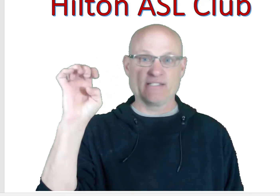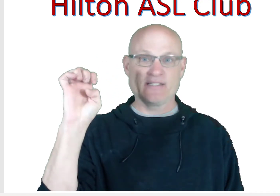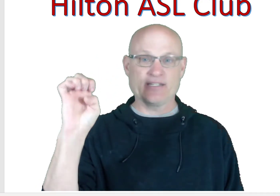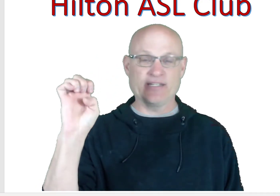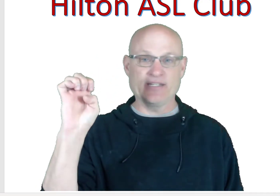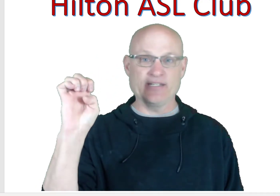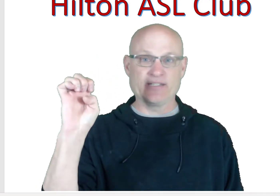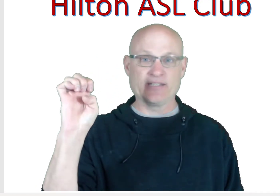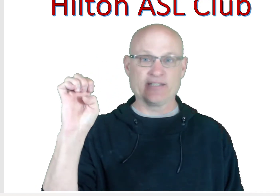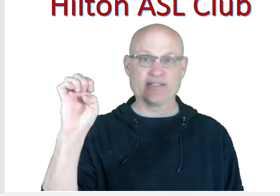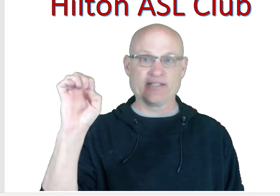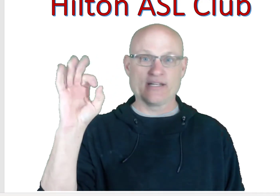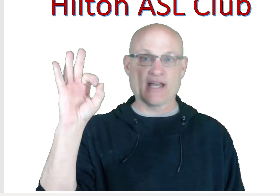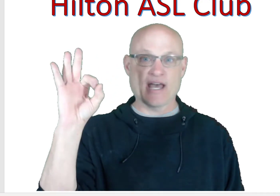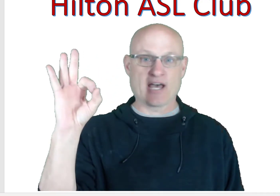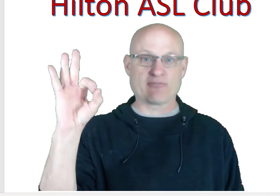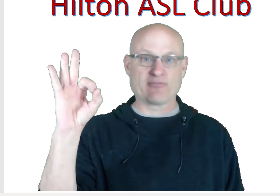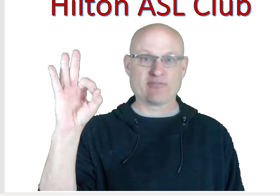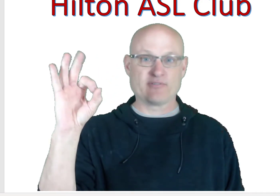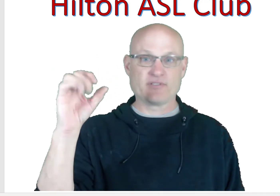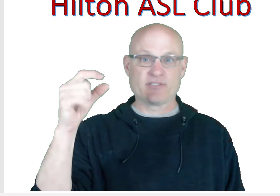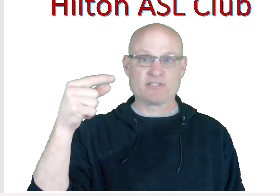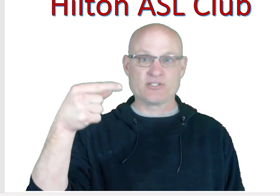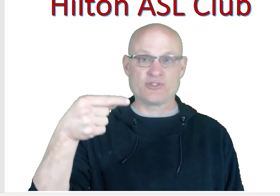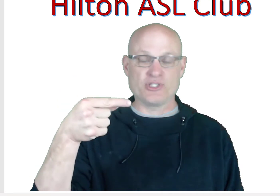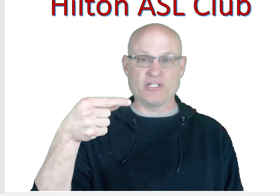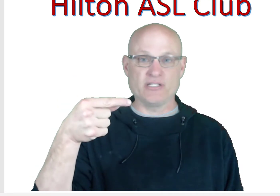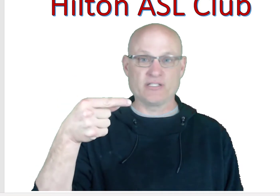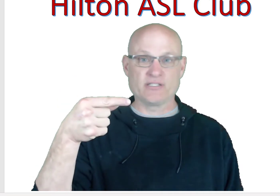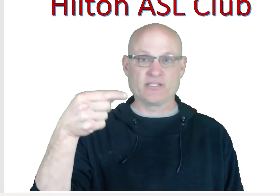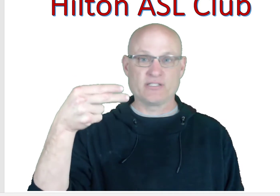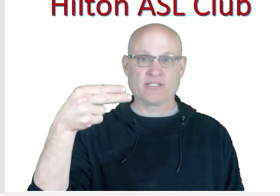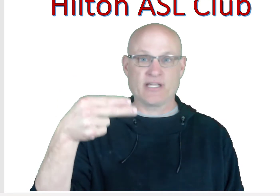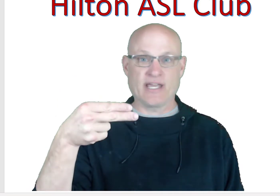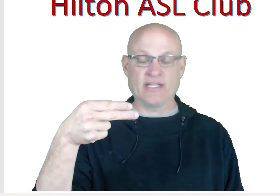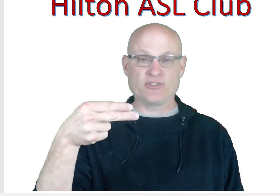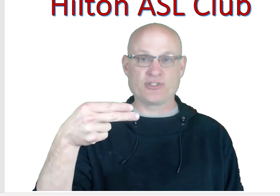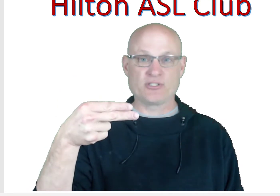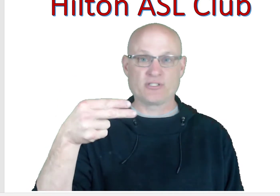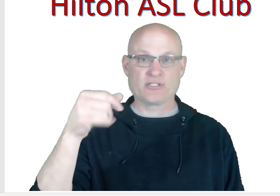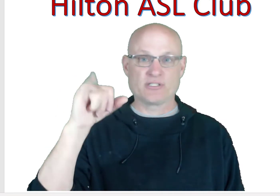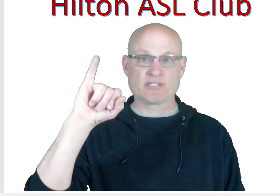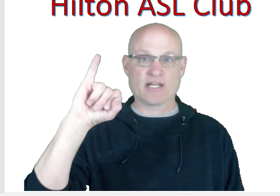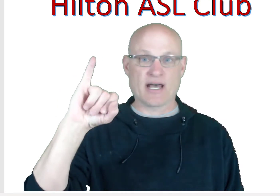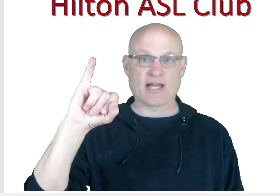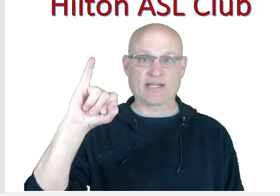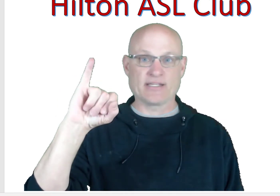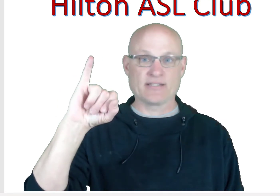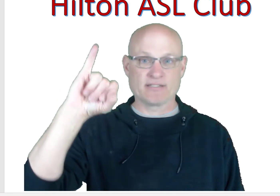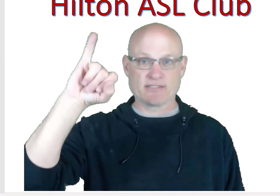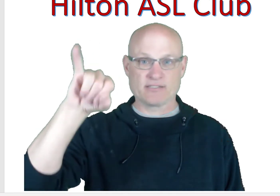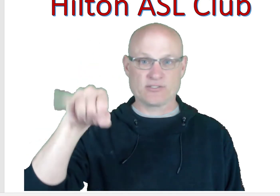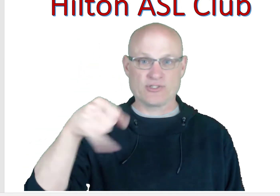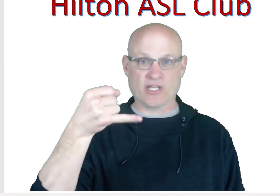E, F, G, H, I, J,